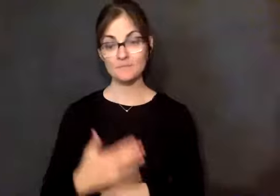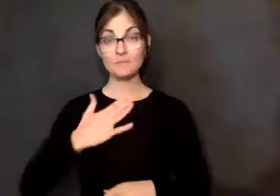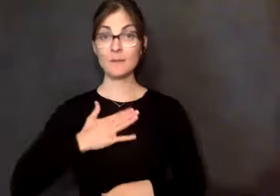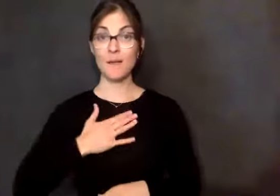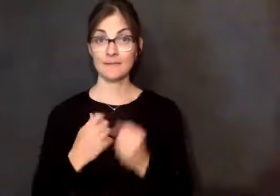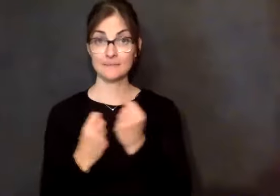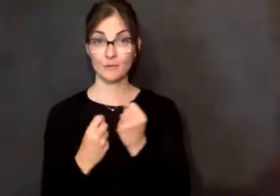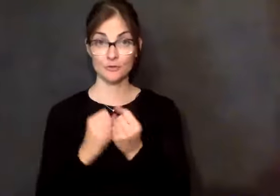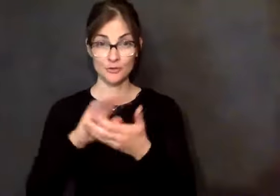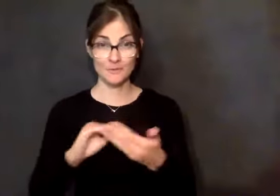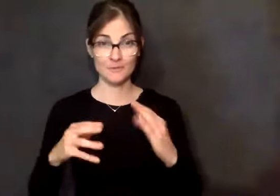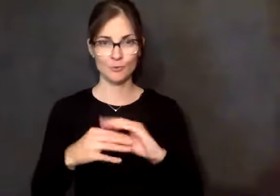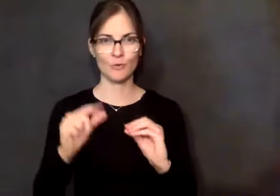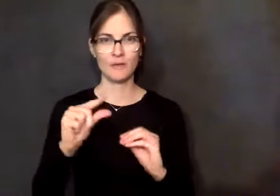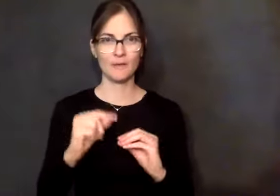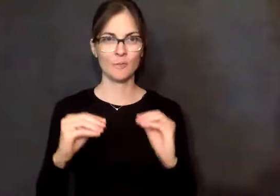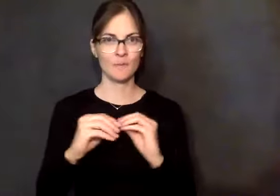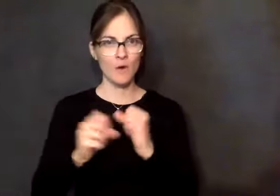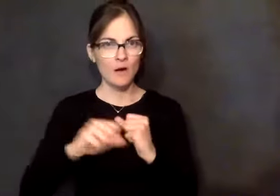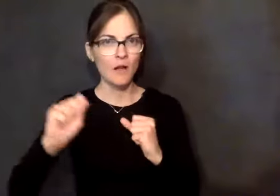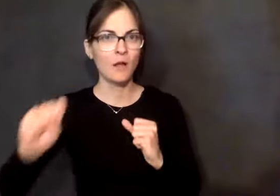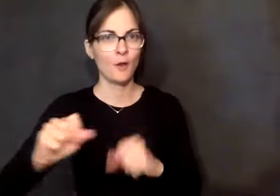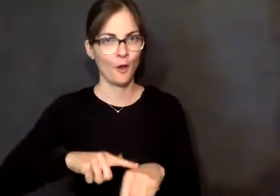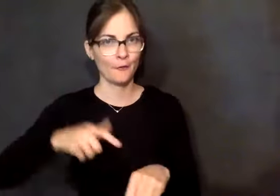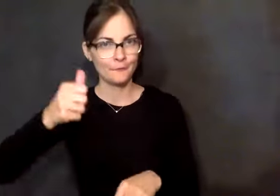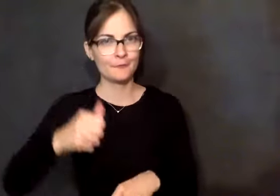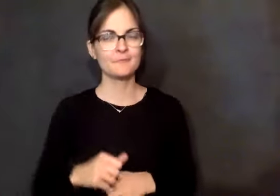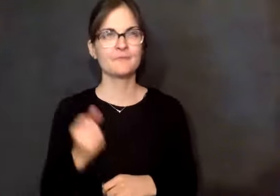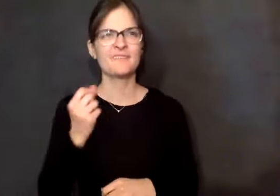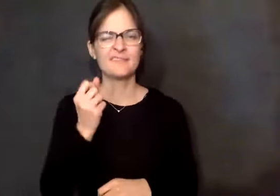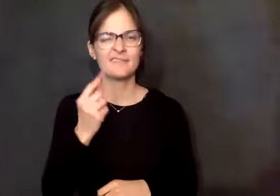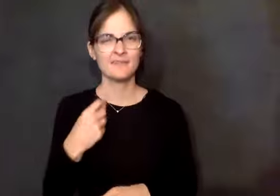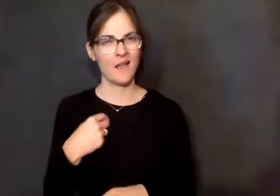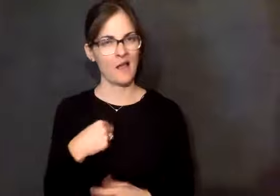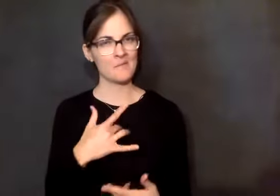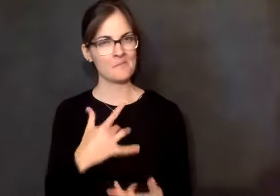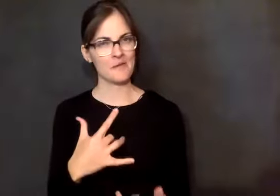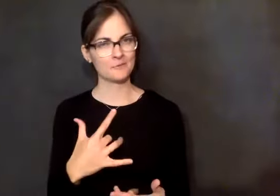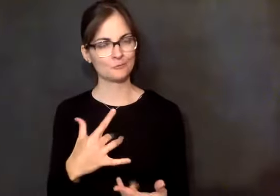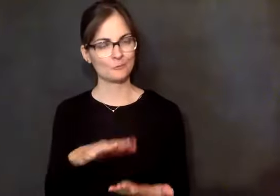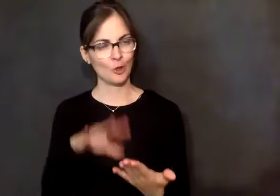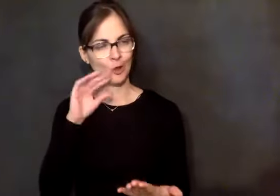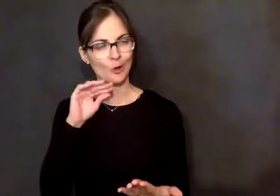My sponsorship story is a little longer because I'm a real, real slow learner.